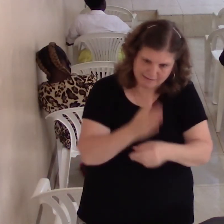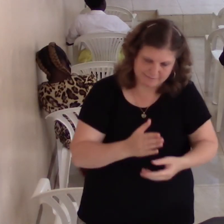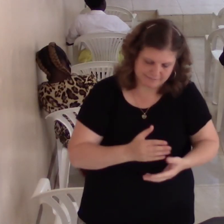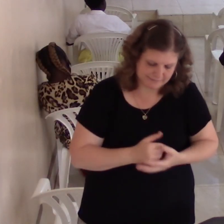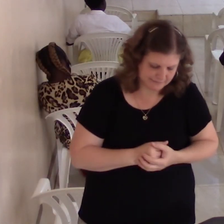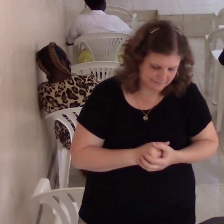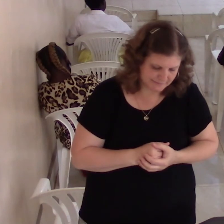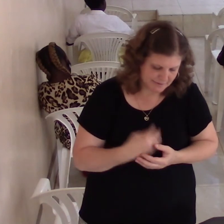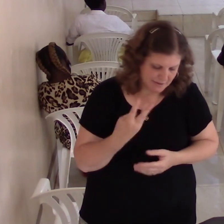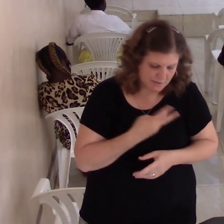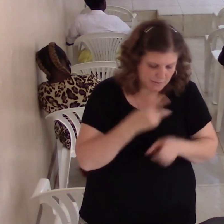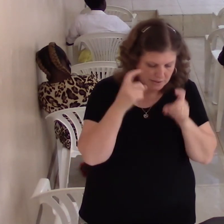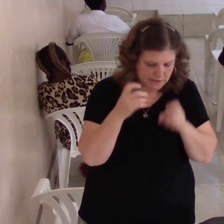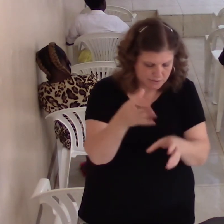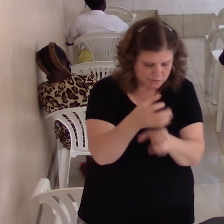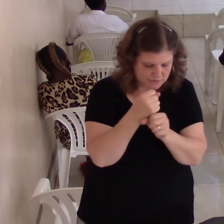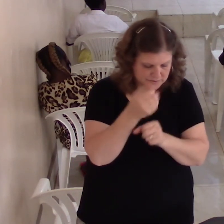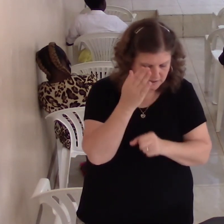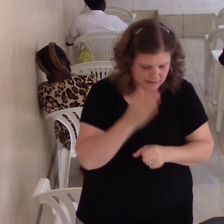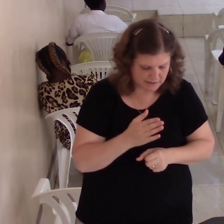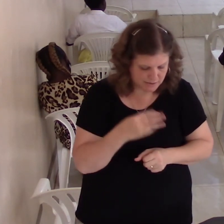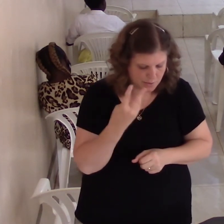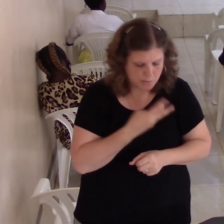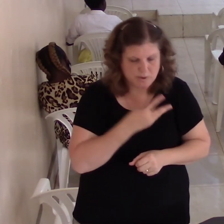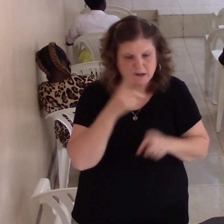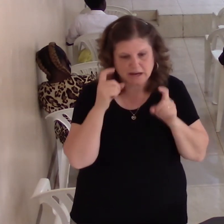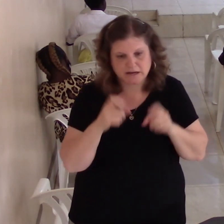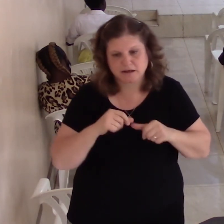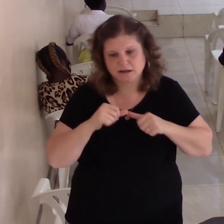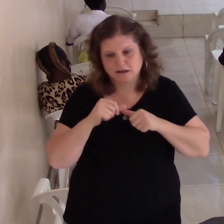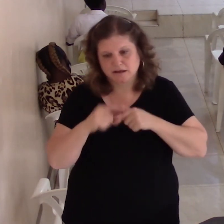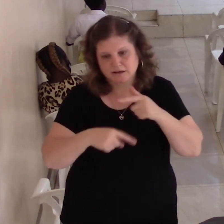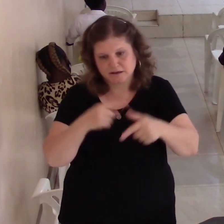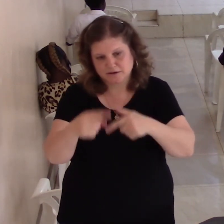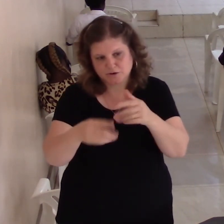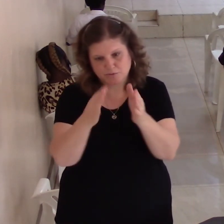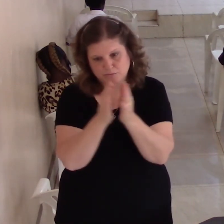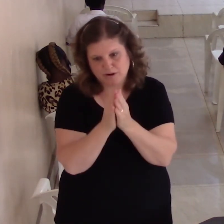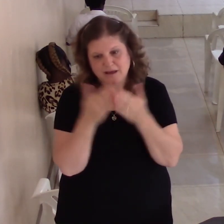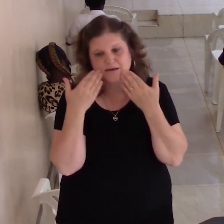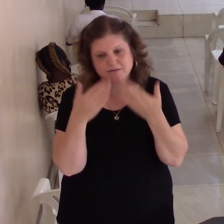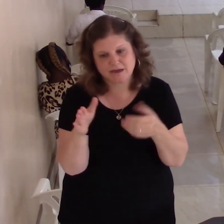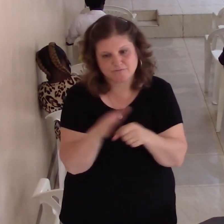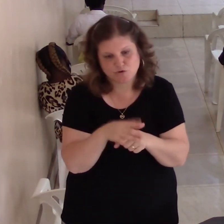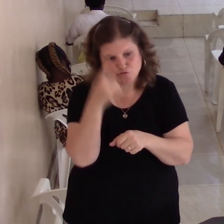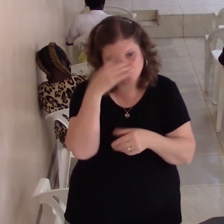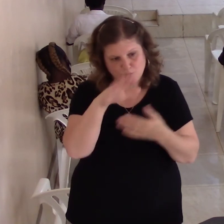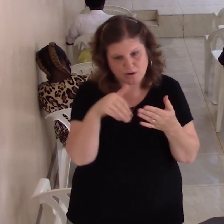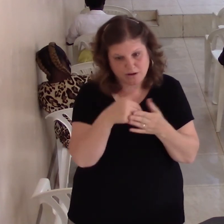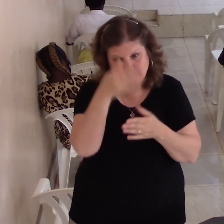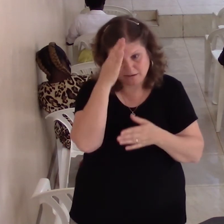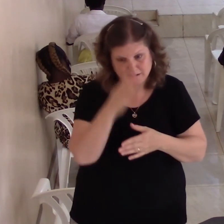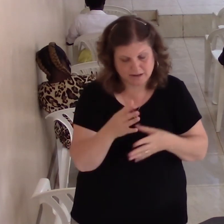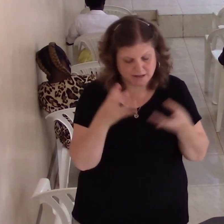we need to trust him we need to continue praying to thankful for all that God said let us be faithful to see